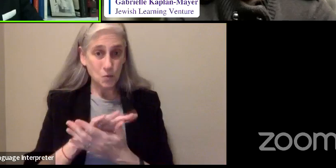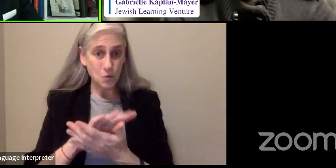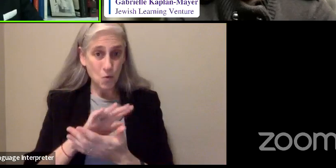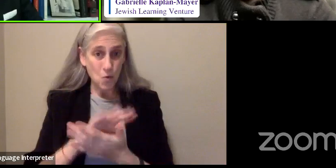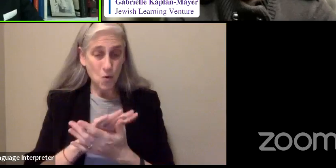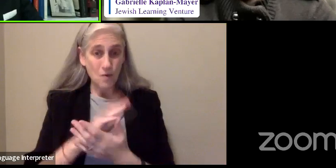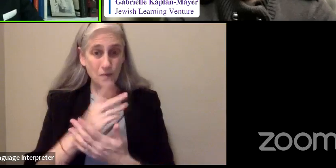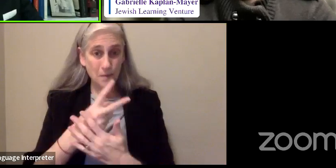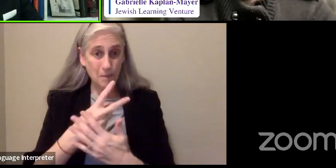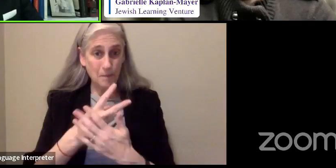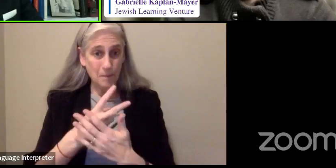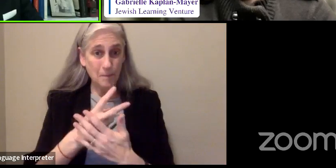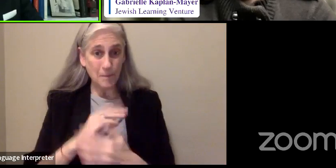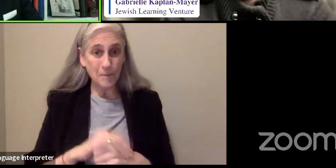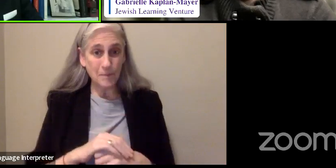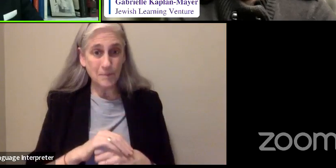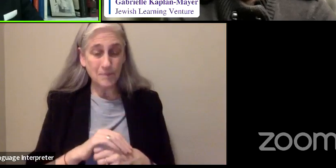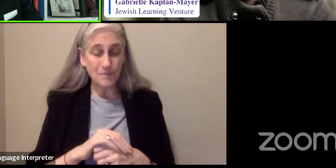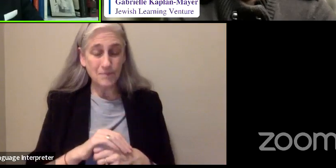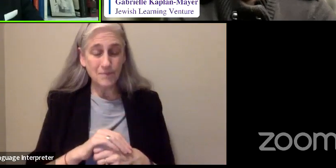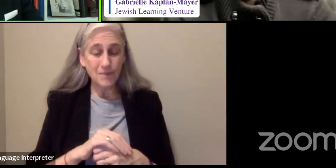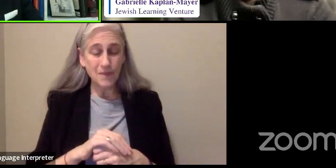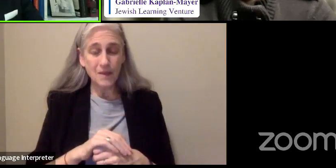I was filled with